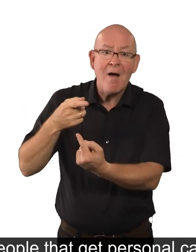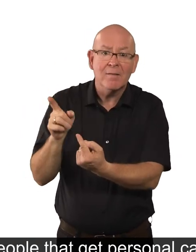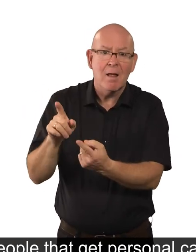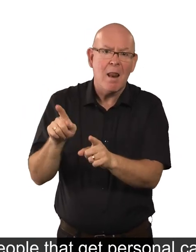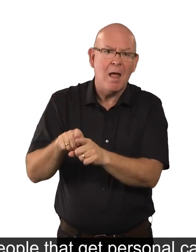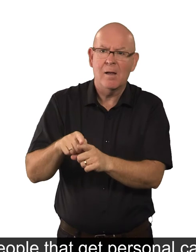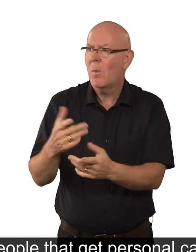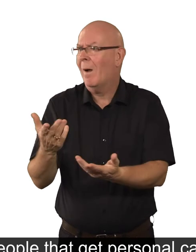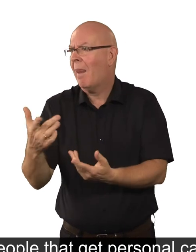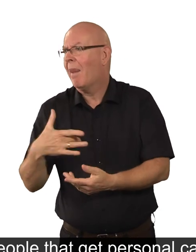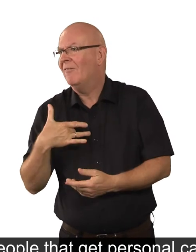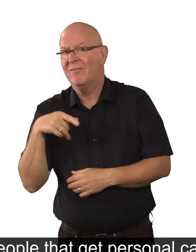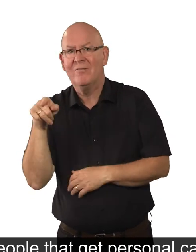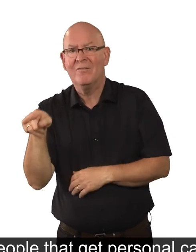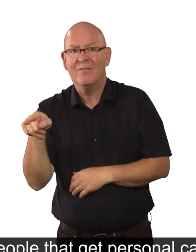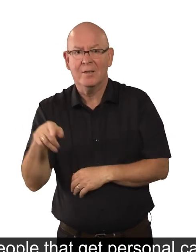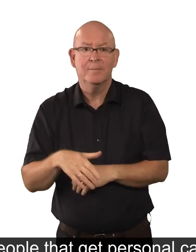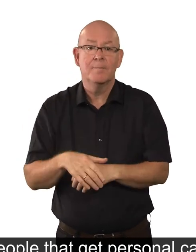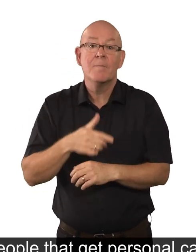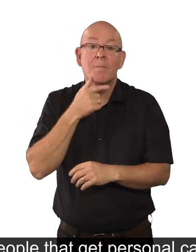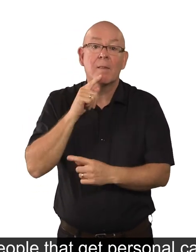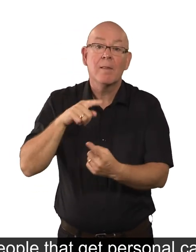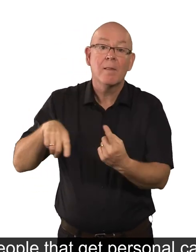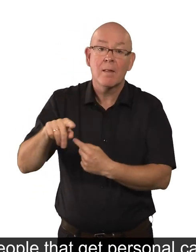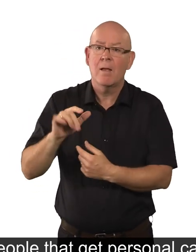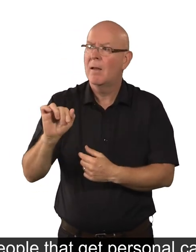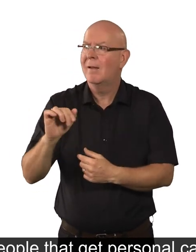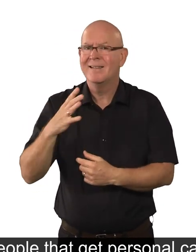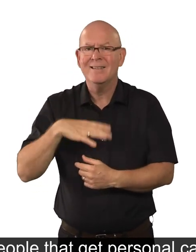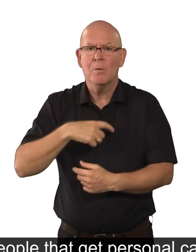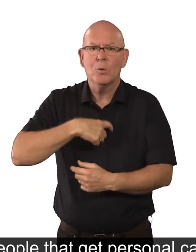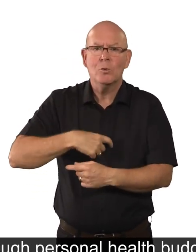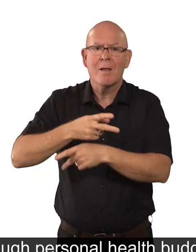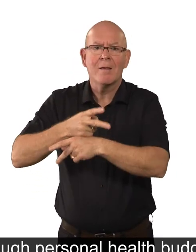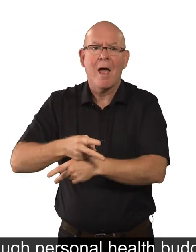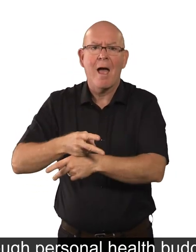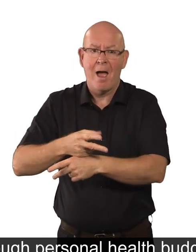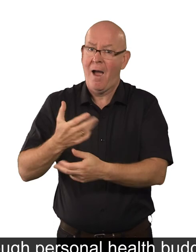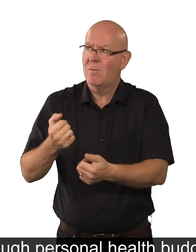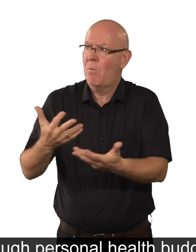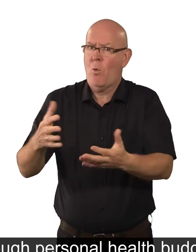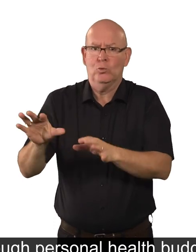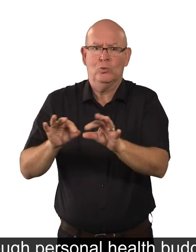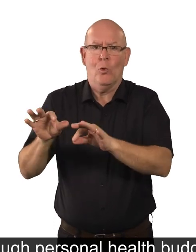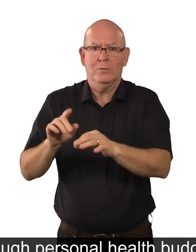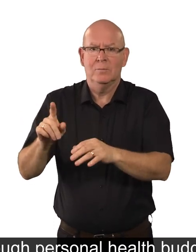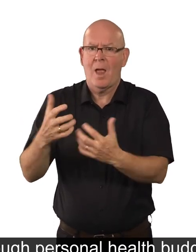People that get personal care have more choice in how this is done, through personal health budgets.